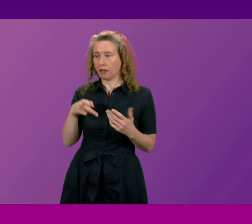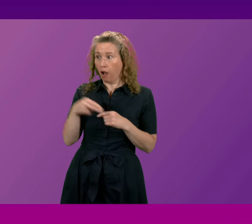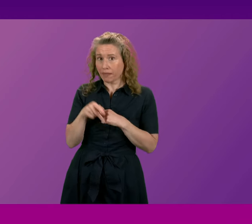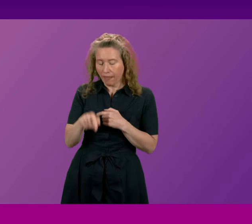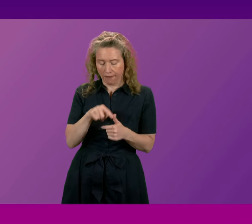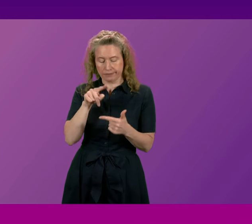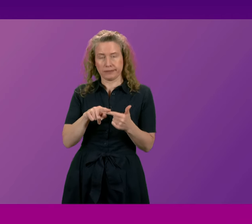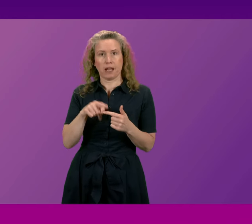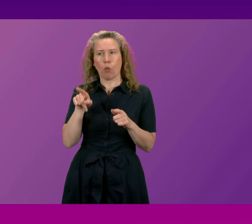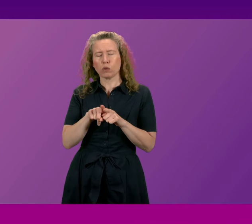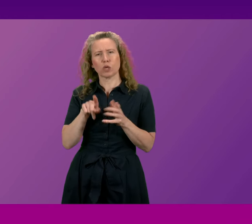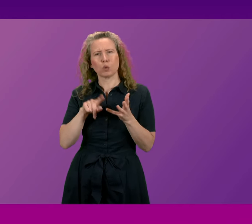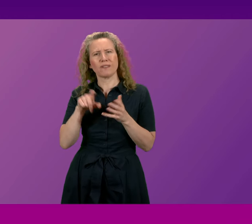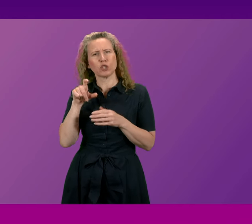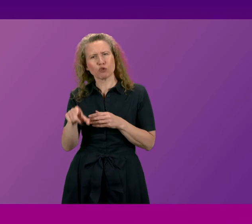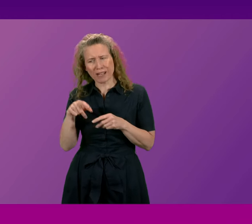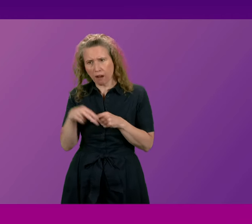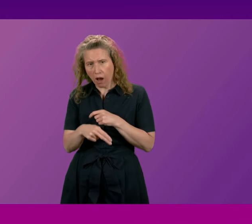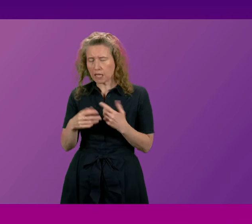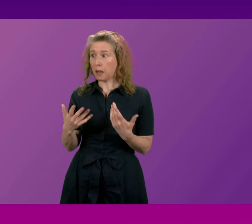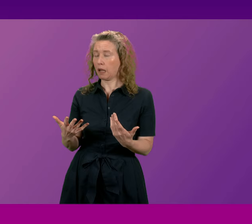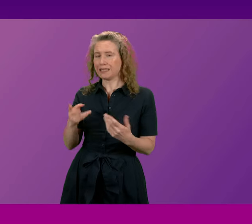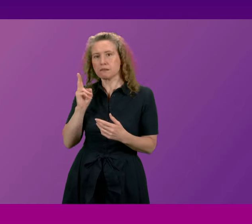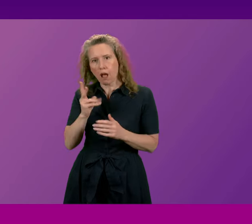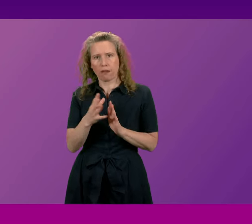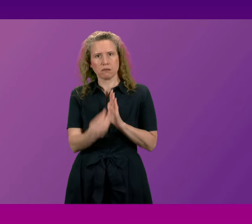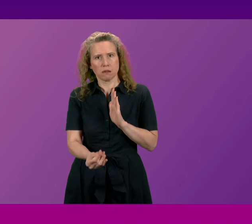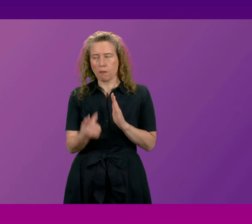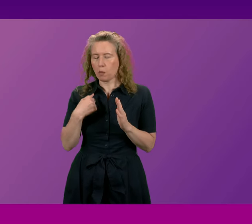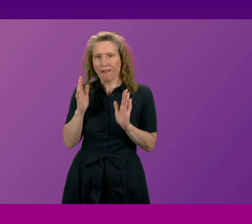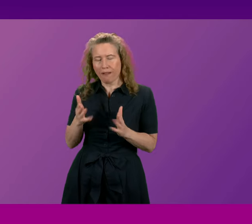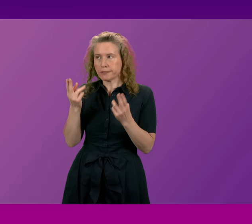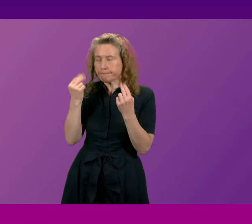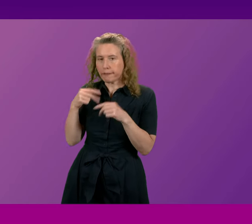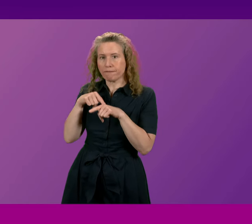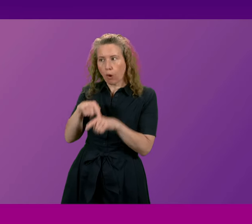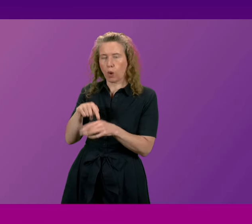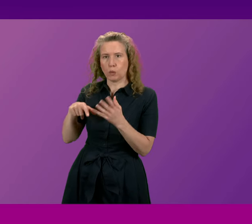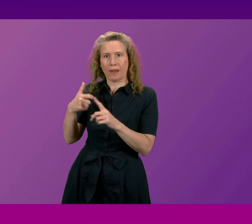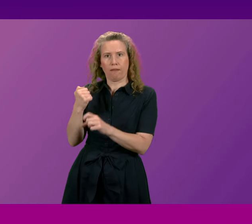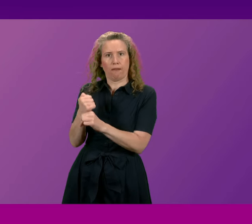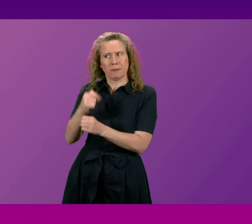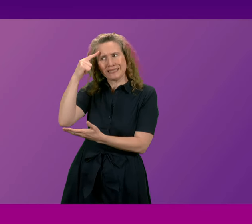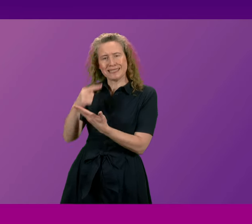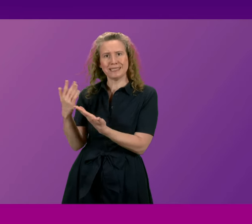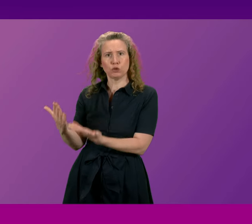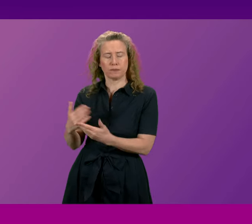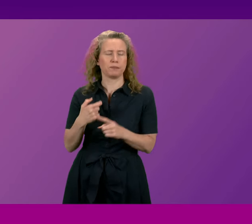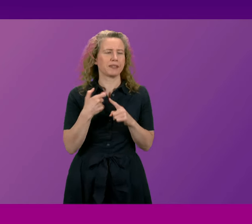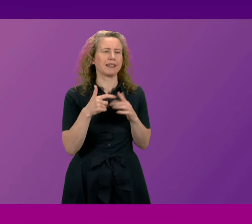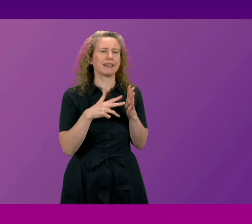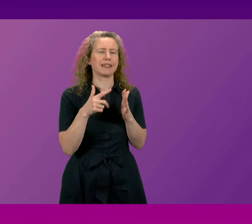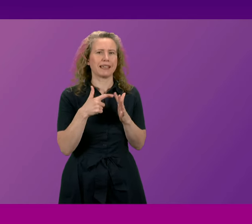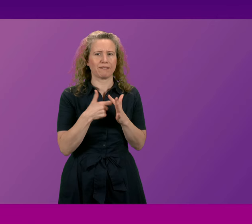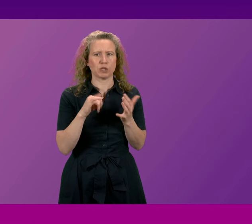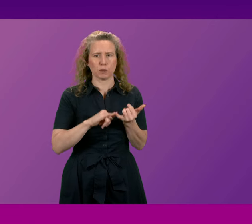of Scotland being at the mercy of Westminster decisions leaving us with no choice but to follow the UK Government decision Kevin Stewart thank